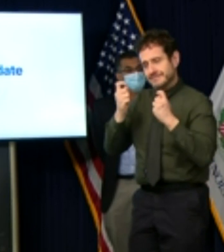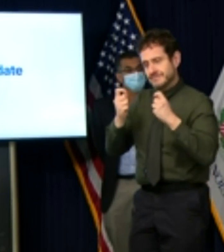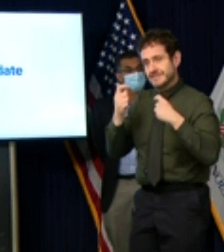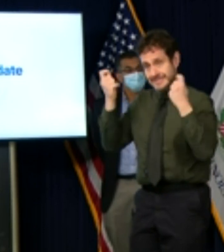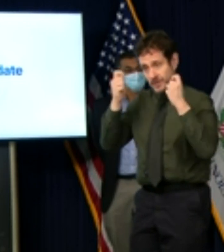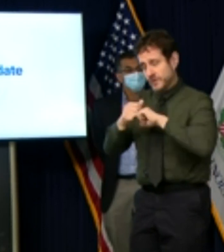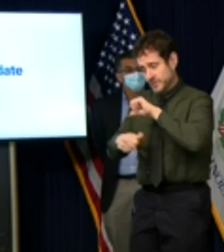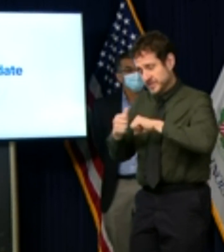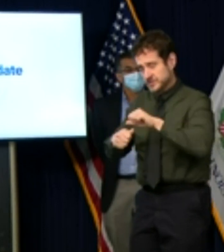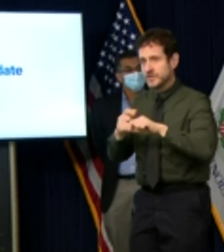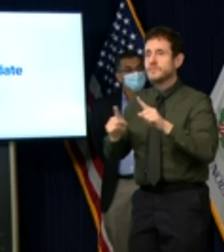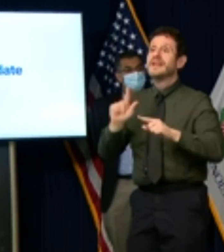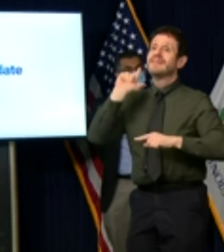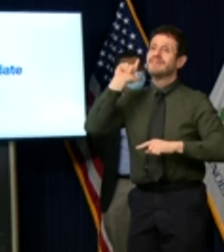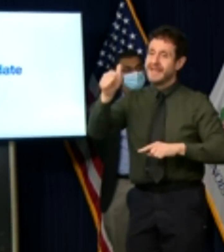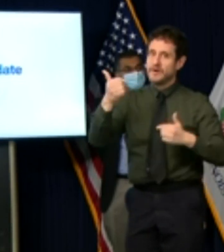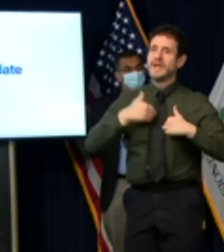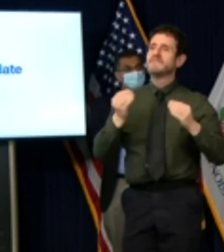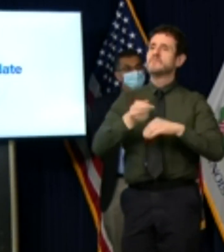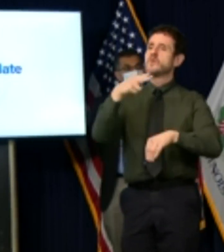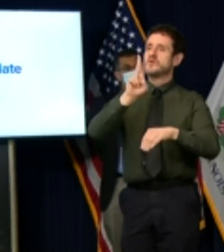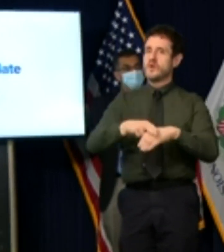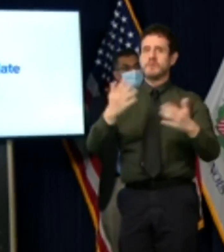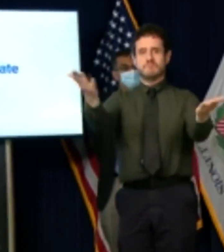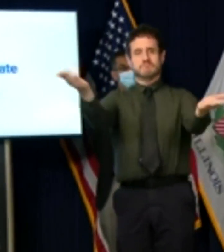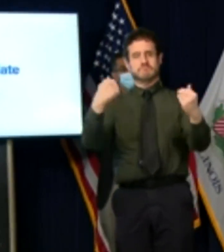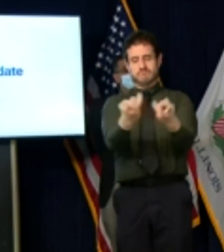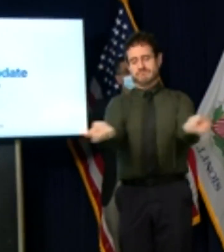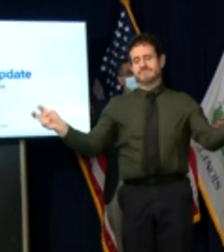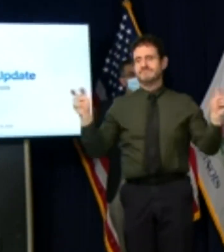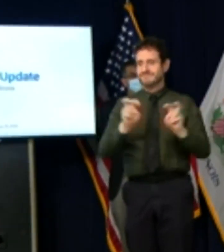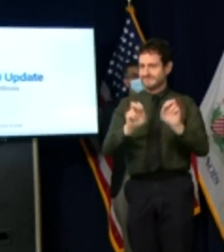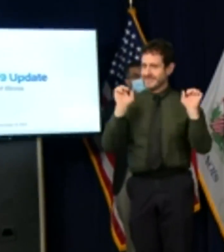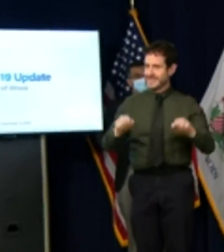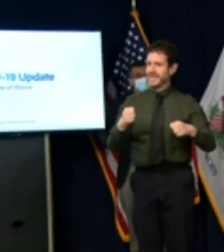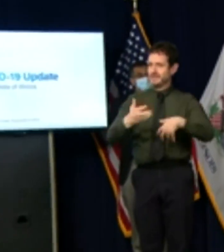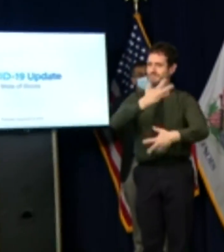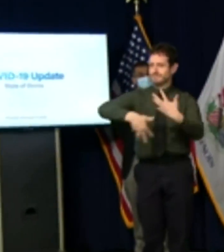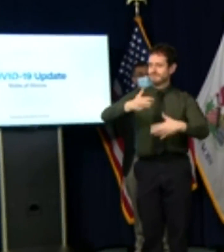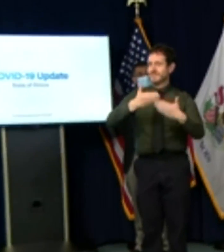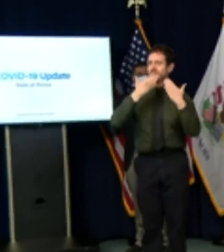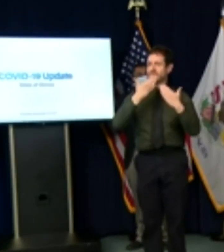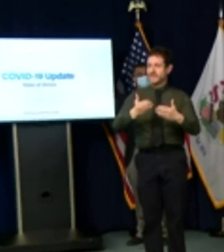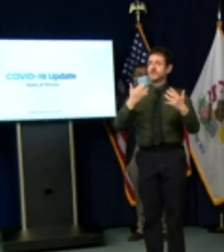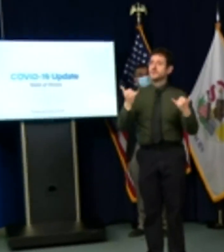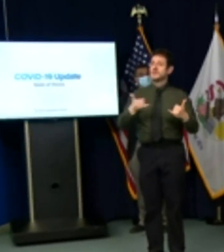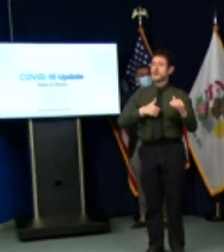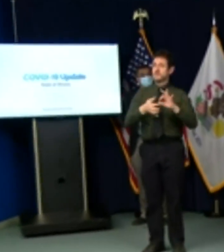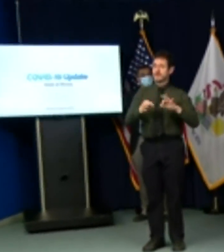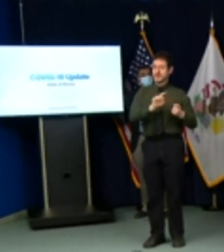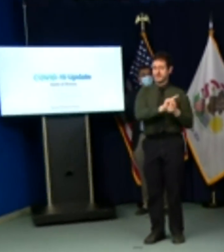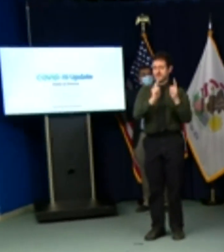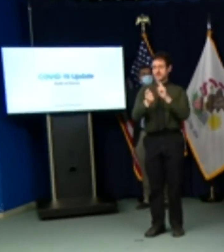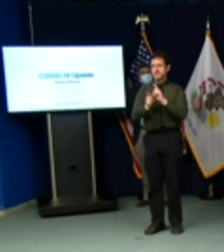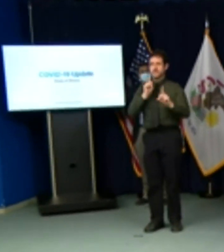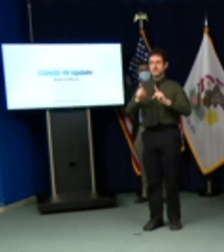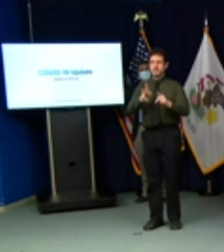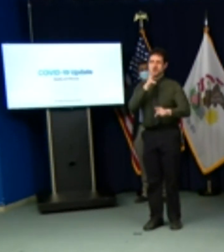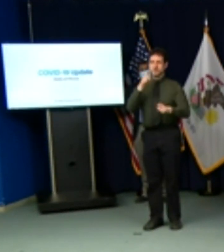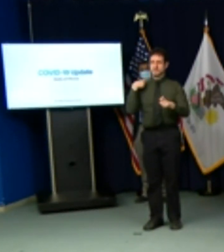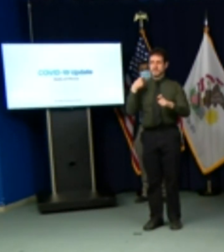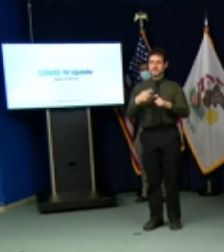in the years to come thank you hola y buenas tardes cada dia